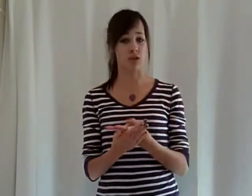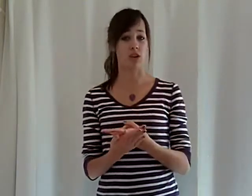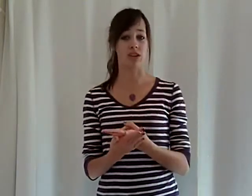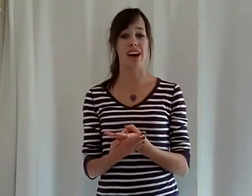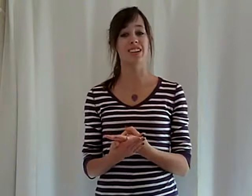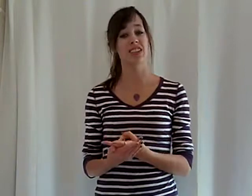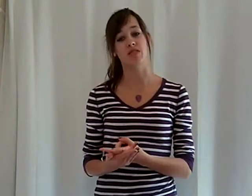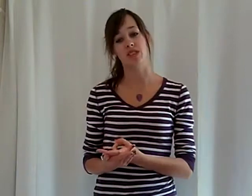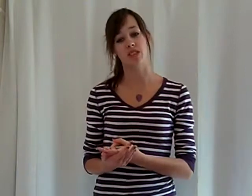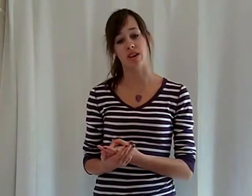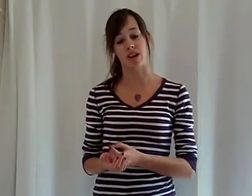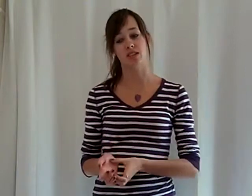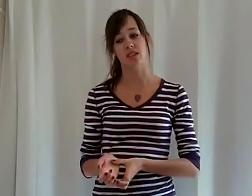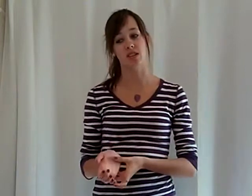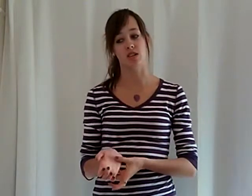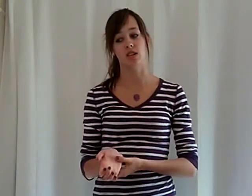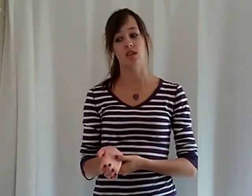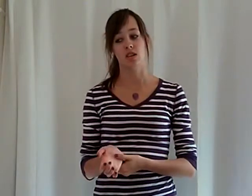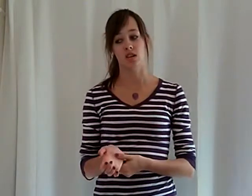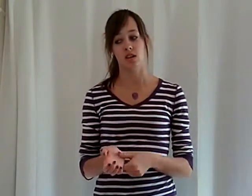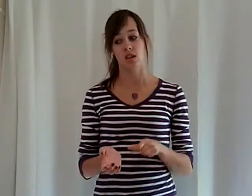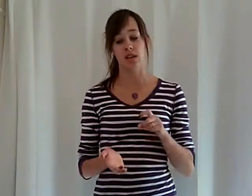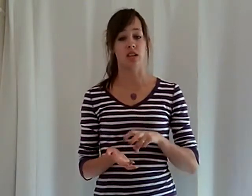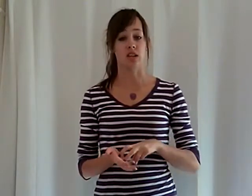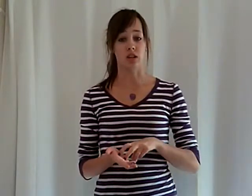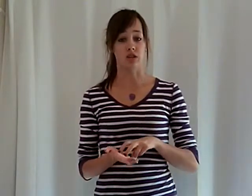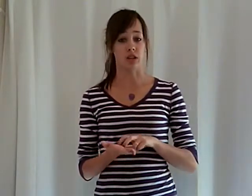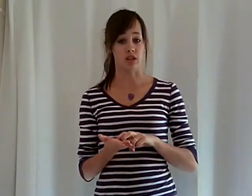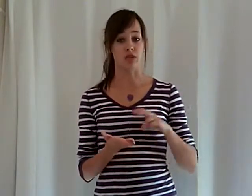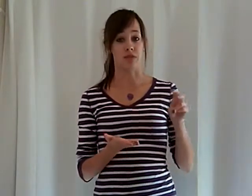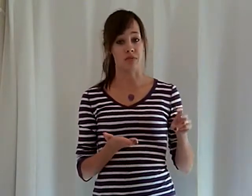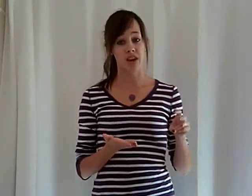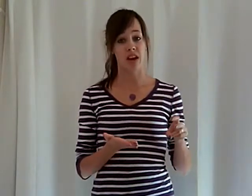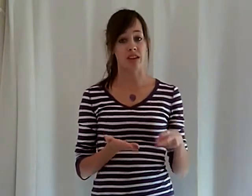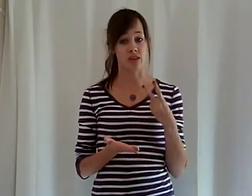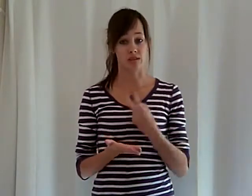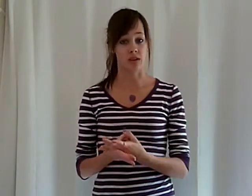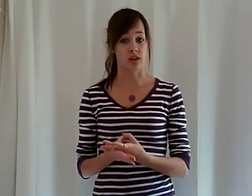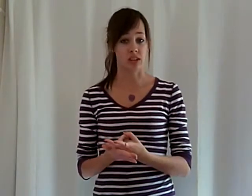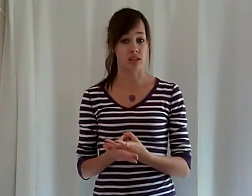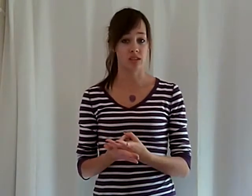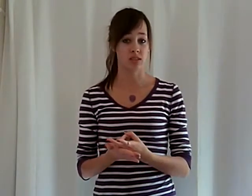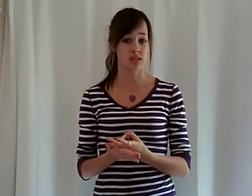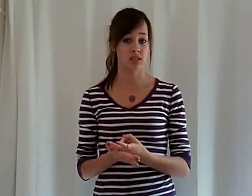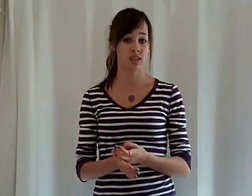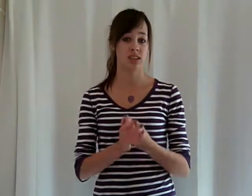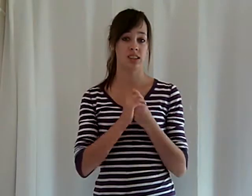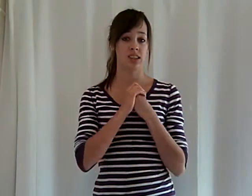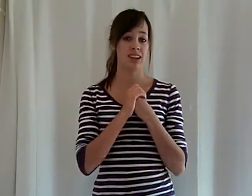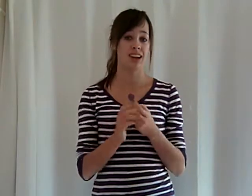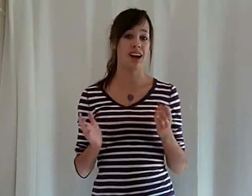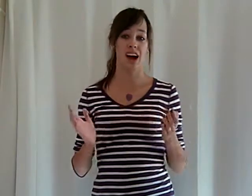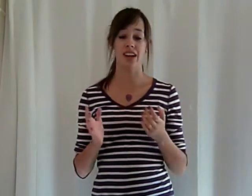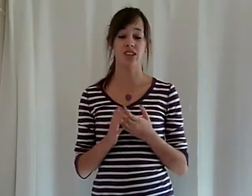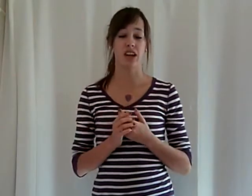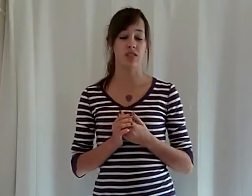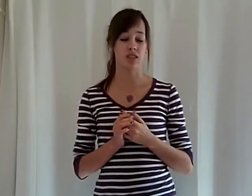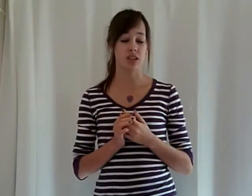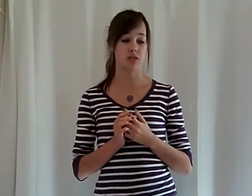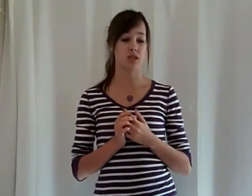fall, and I don't like when they do that, because that's like, that's like literally. You're jumping, and then you're falling. I just, I don't think that's what